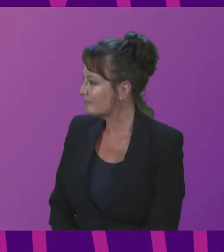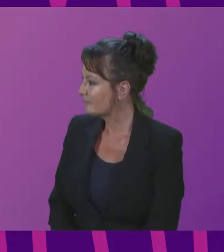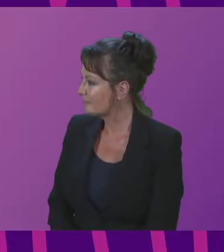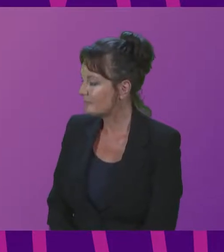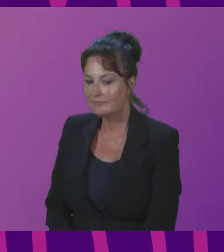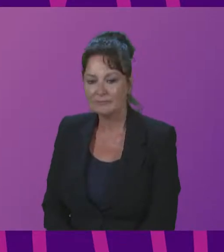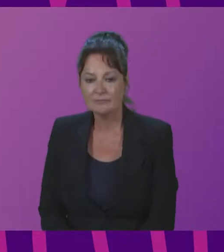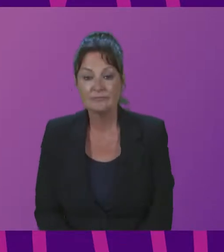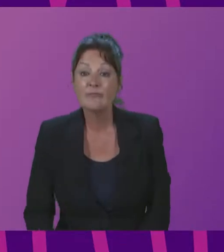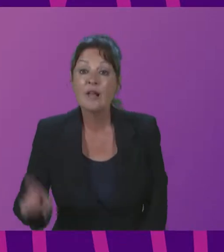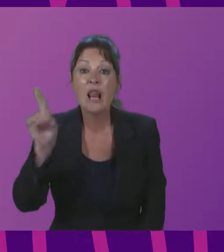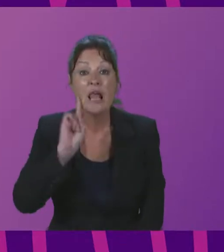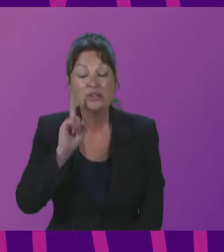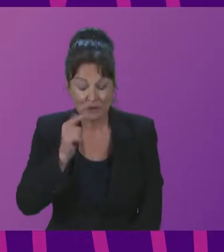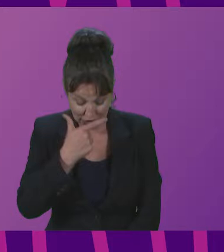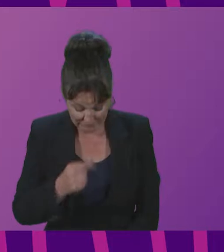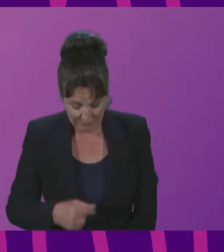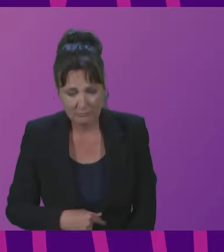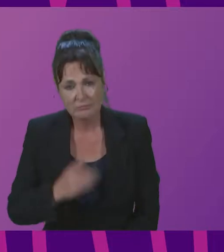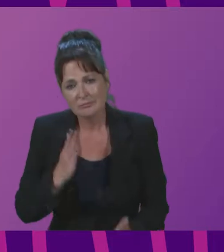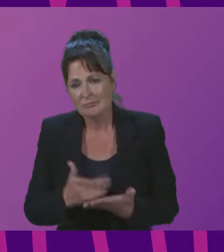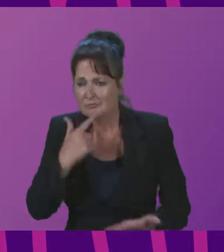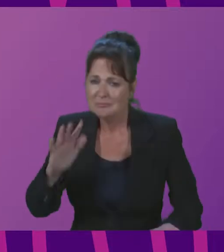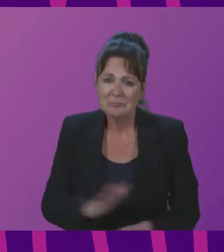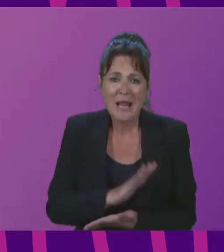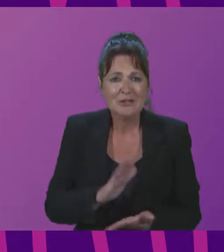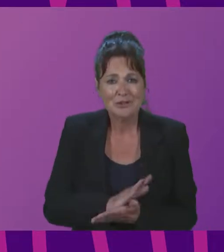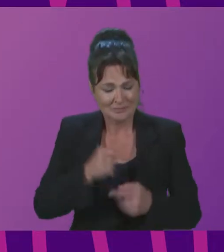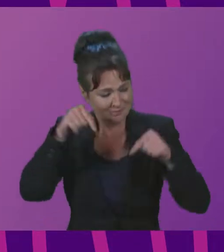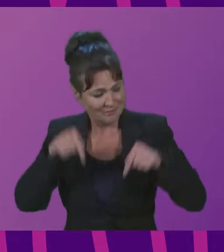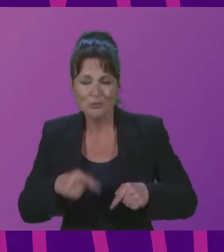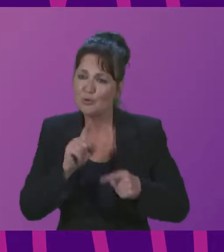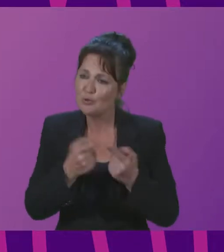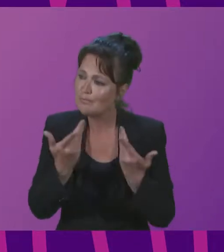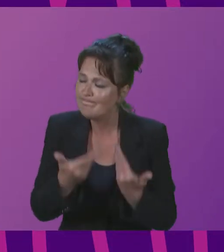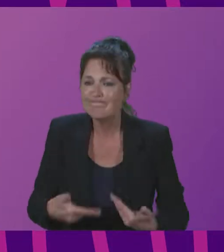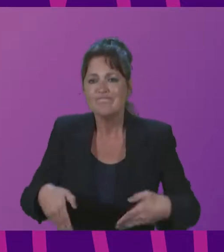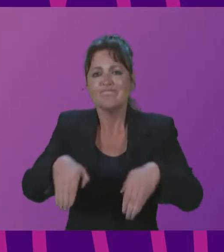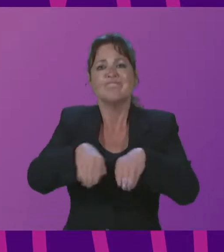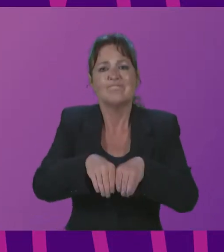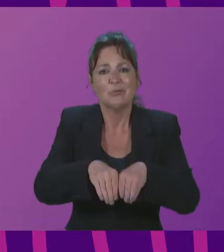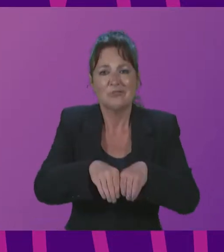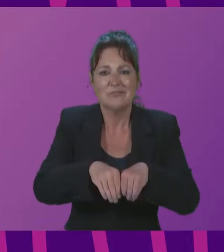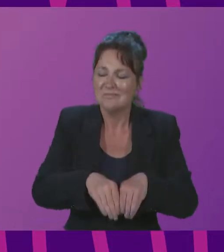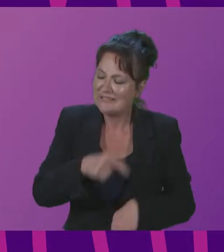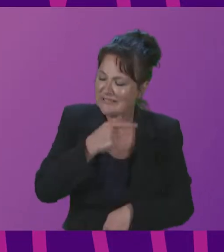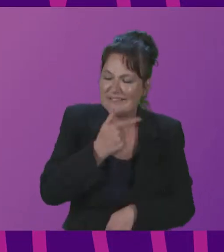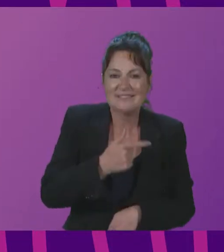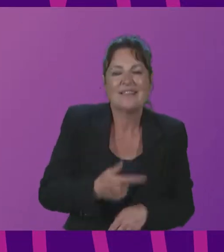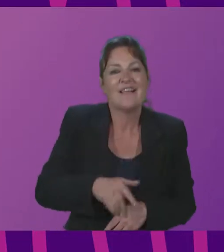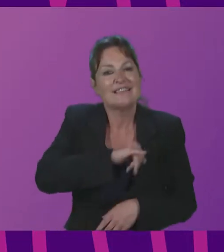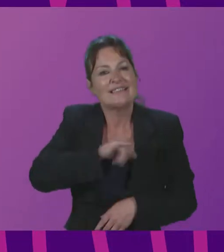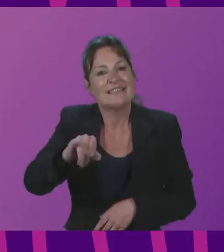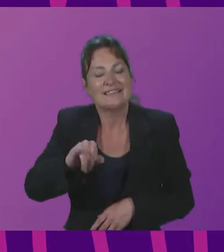Ladies and gentlemen, it is my great pleasure to join you in closing the 6th Edinburgh International Cultural Summit.